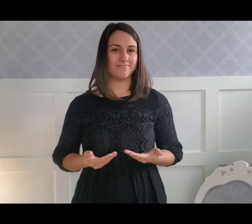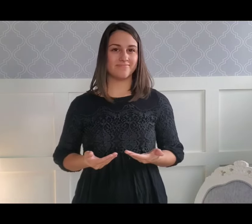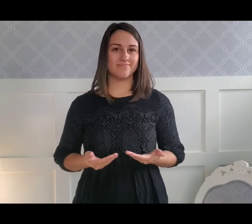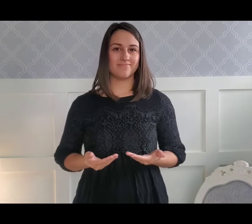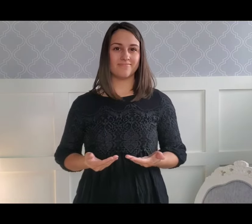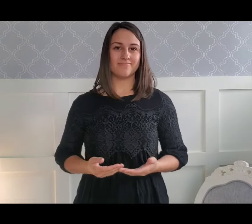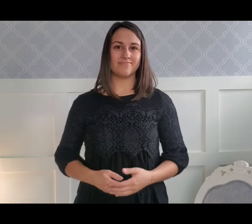He said in days gone me. said in in